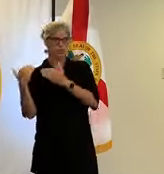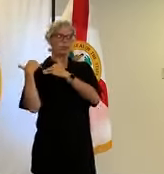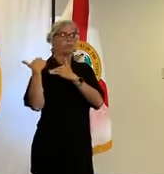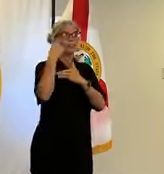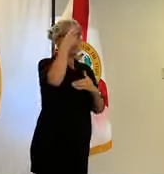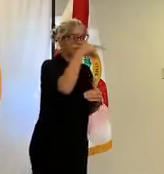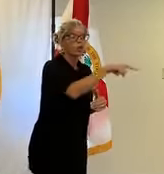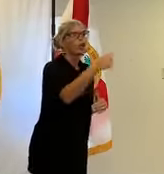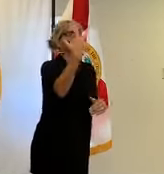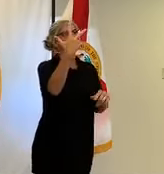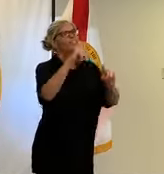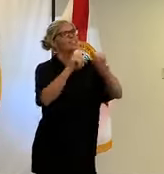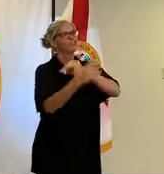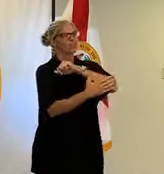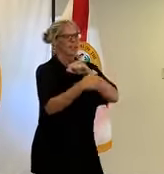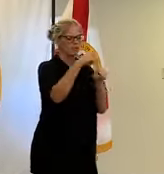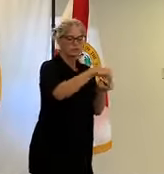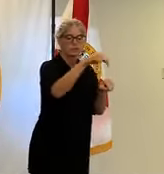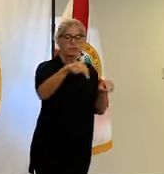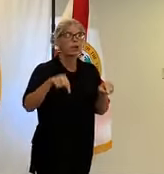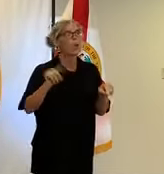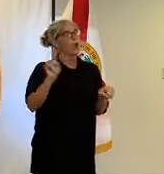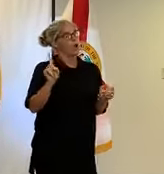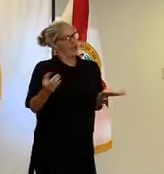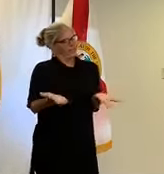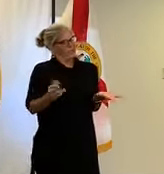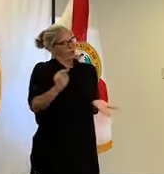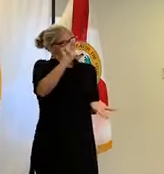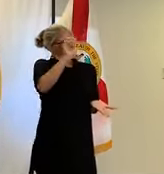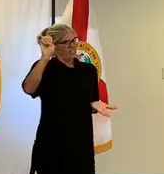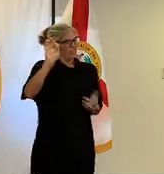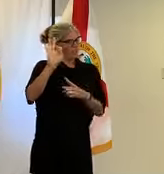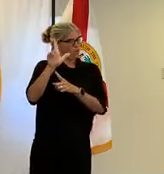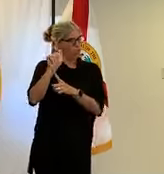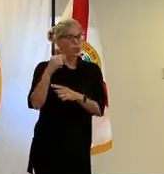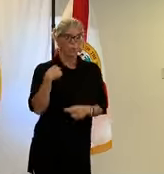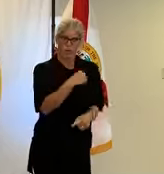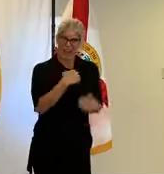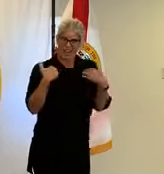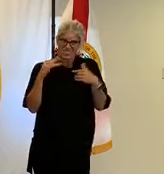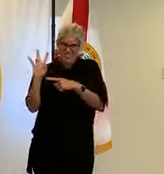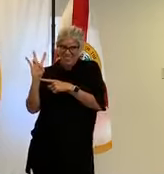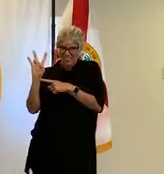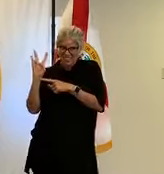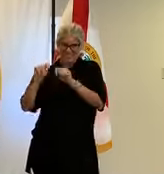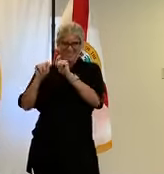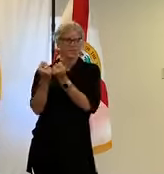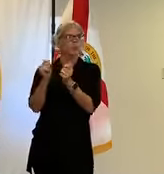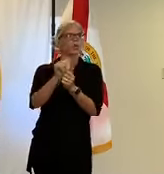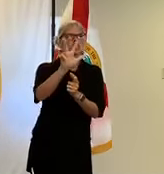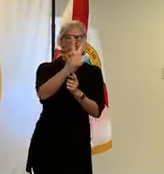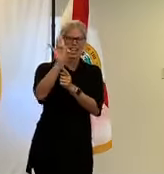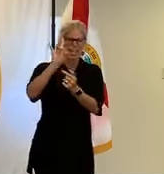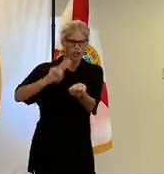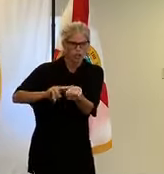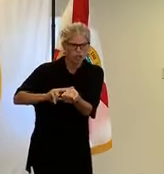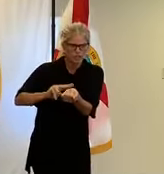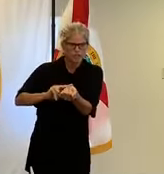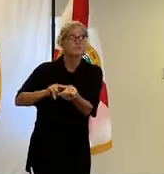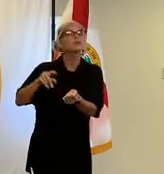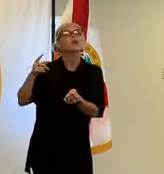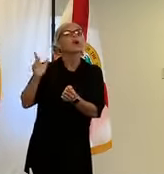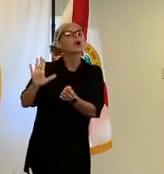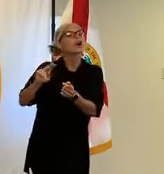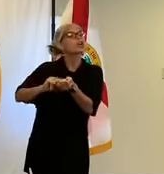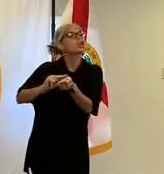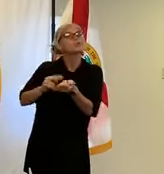They currently have seven nurse strike teams with 38 nurses. One of them is an infection prevention team that comes in and assists in